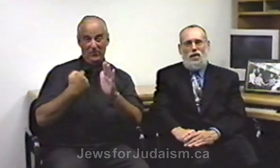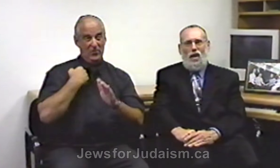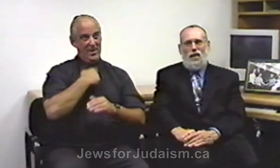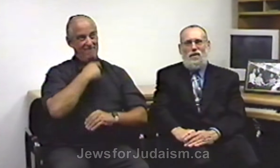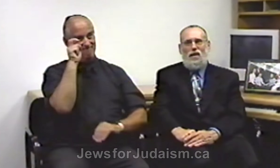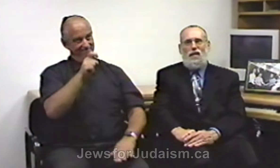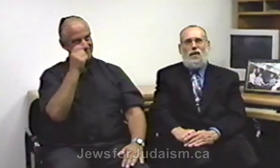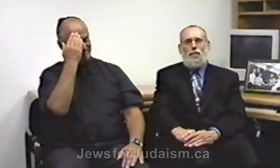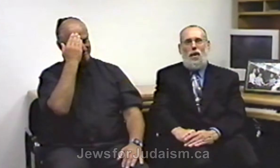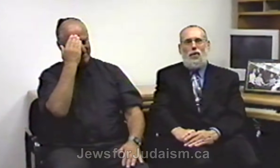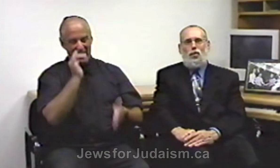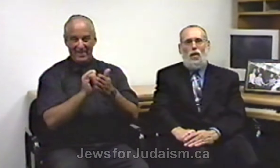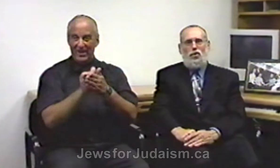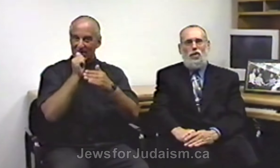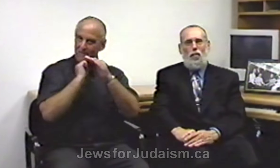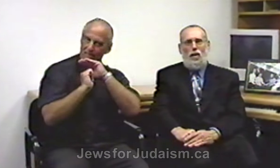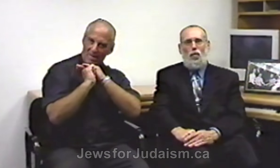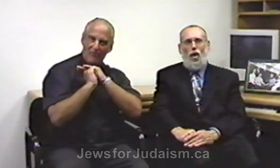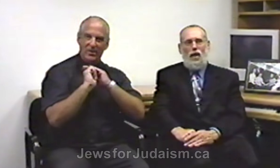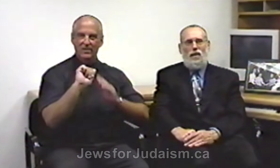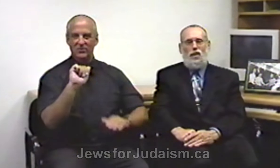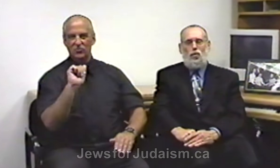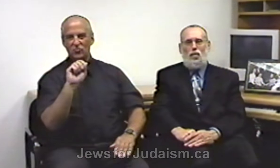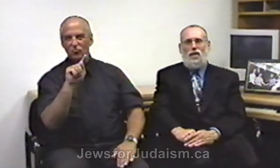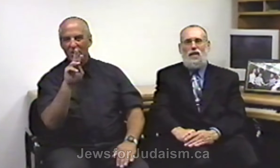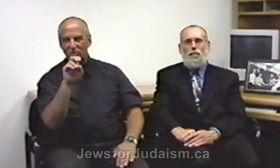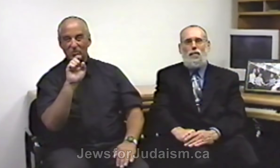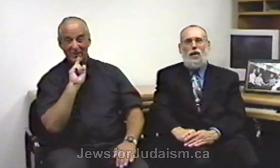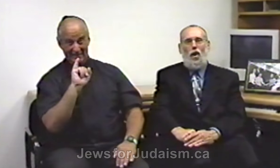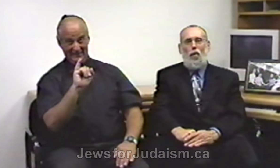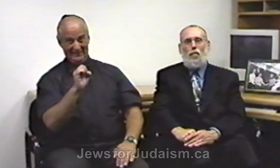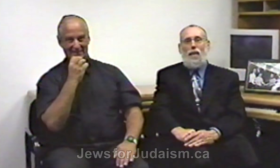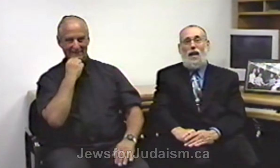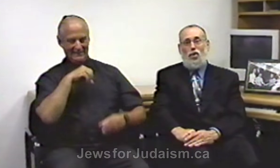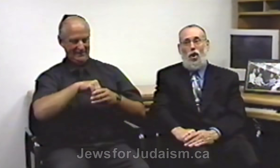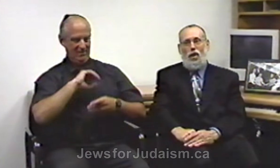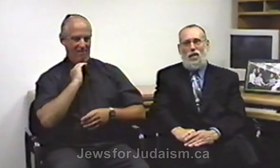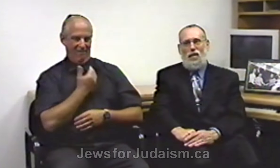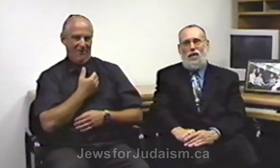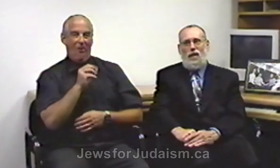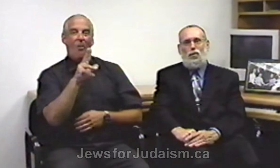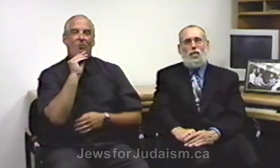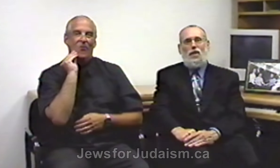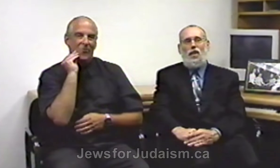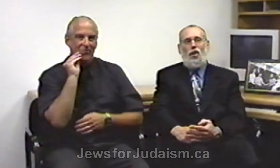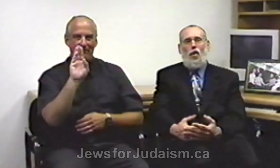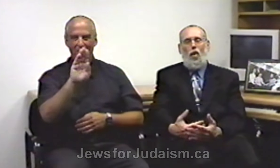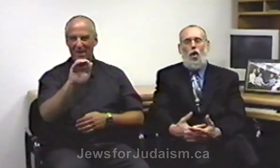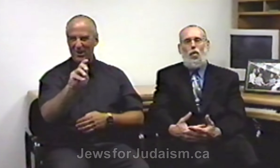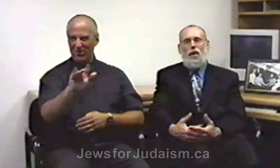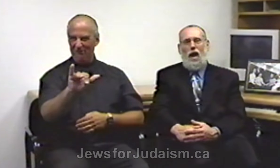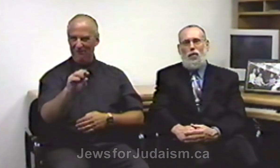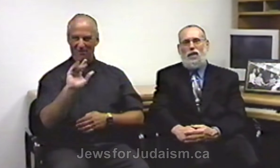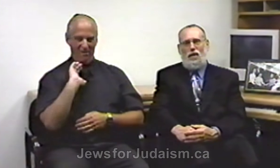realize that the buried treasure that we want is really in our own backyard it's really in our own heritage